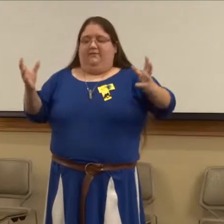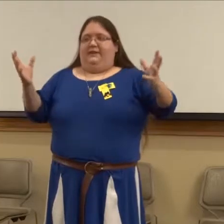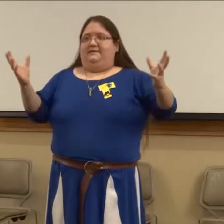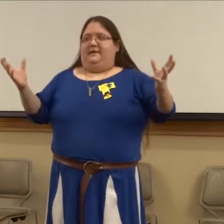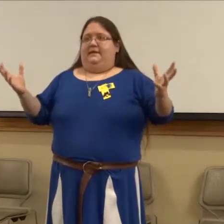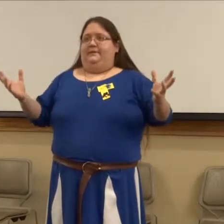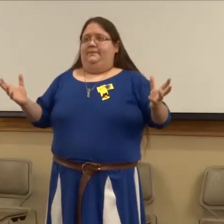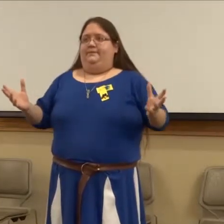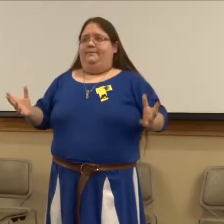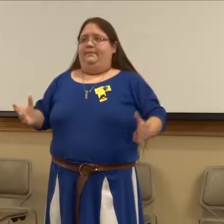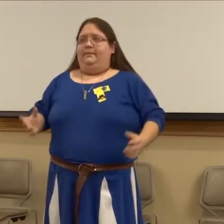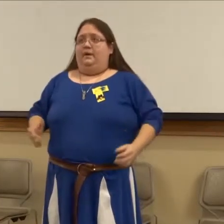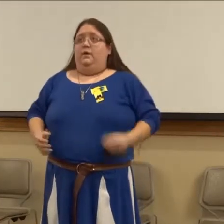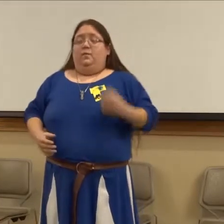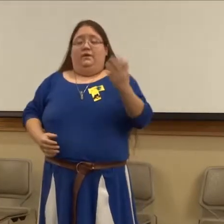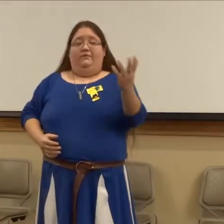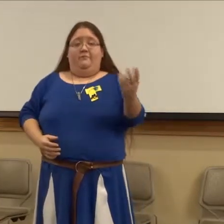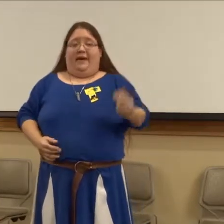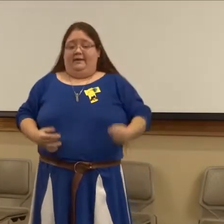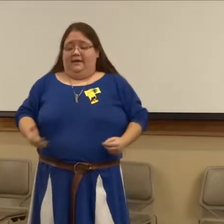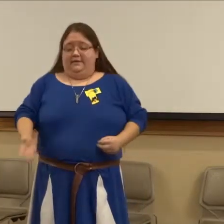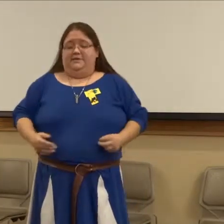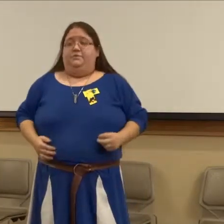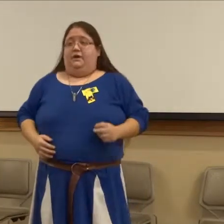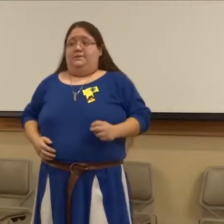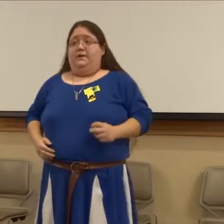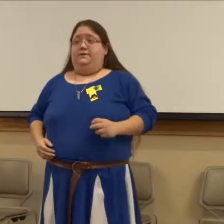inside, where live a man and his two young sons.